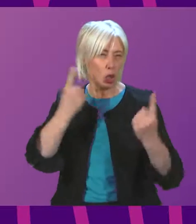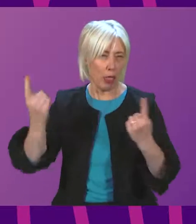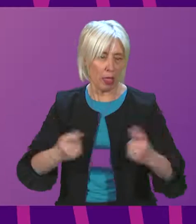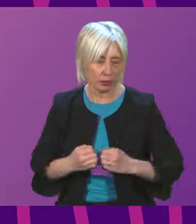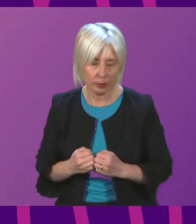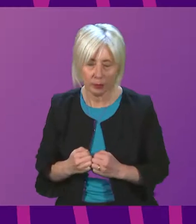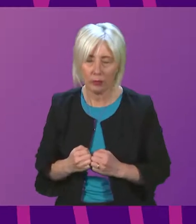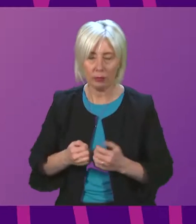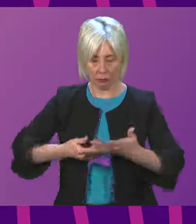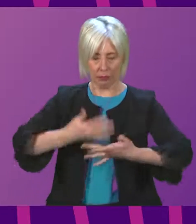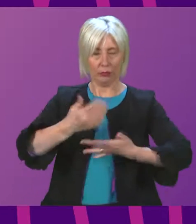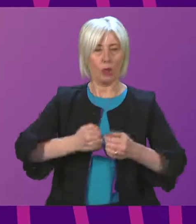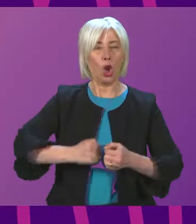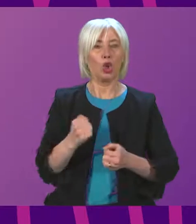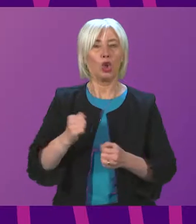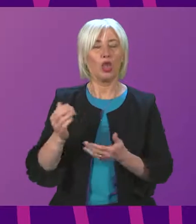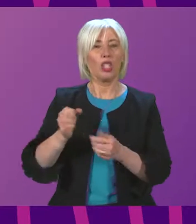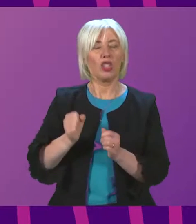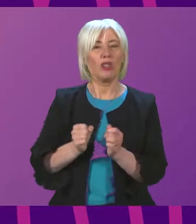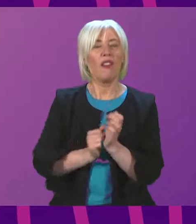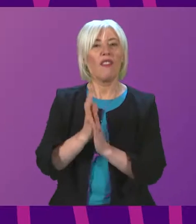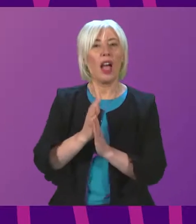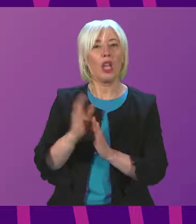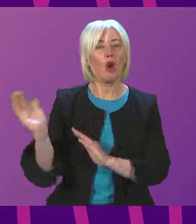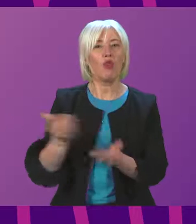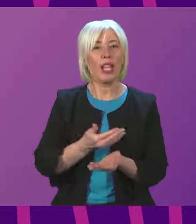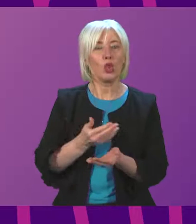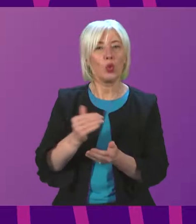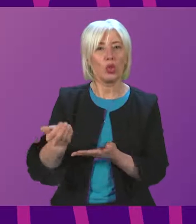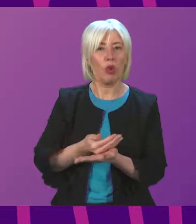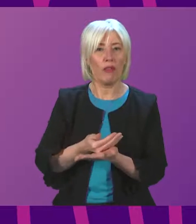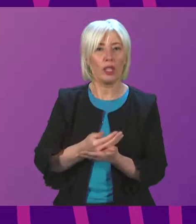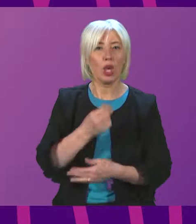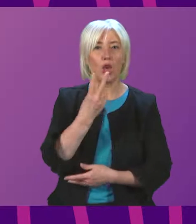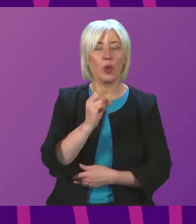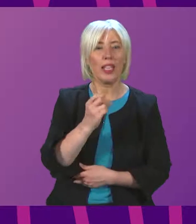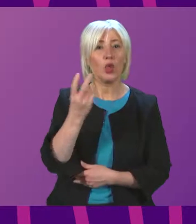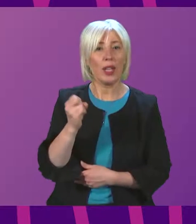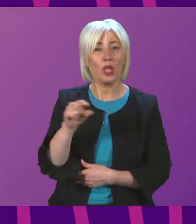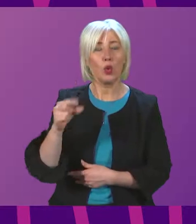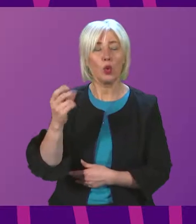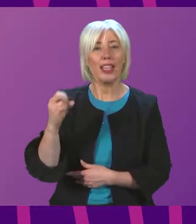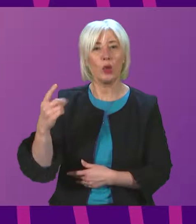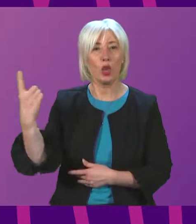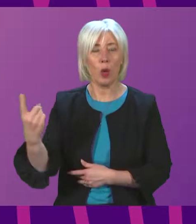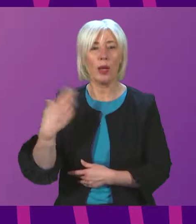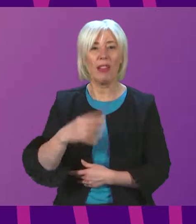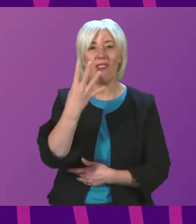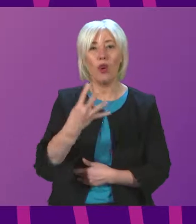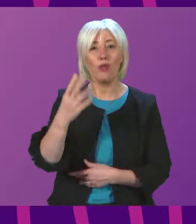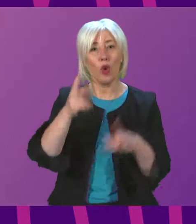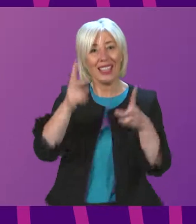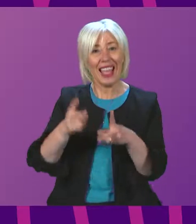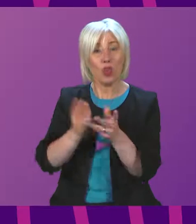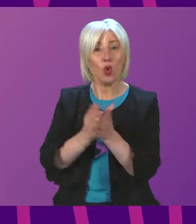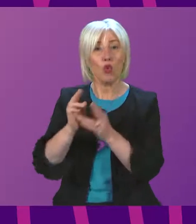Figures from the Scottish Fire and Rescue Service show that in 2020 to 2021, there were 44 deaths due to